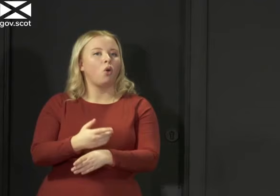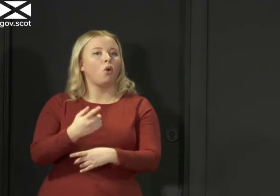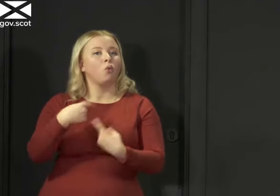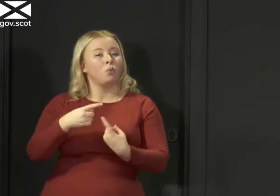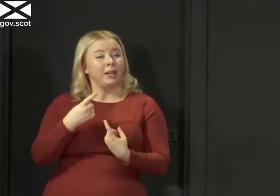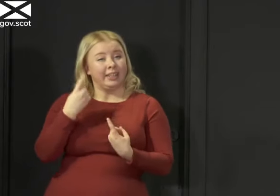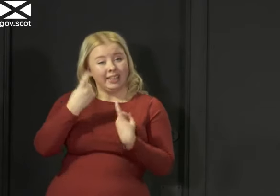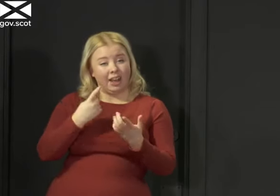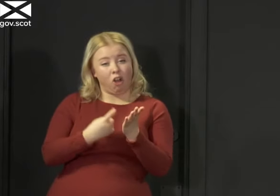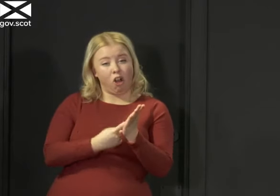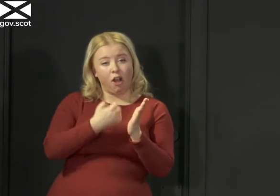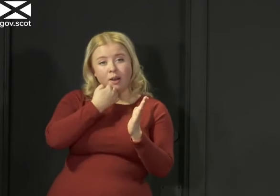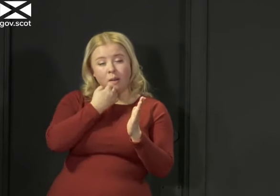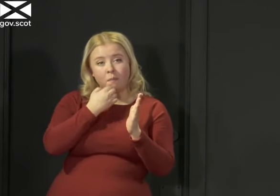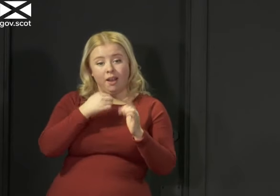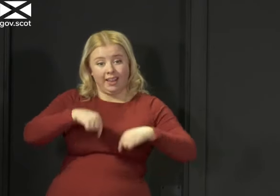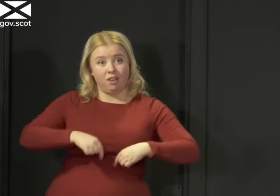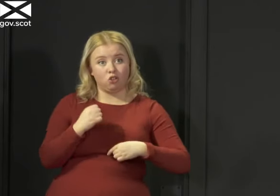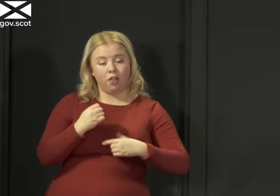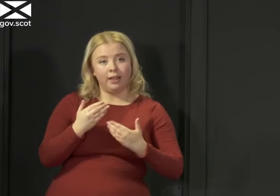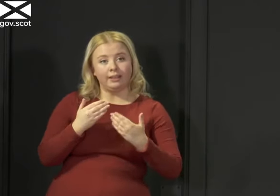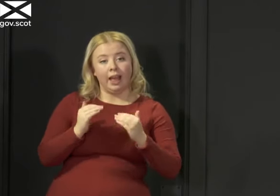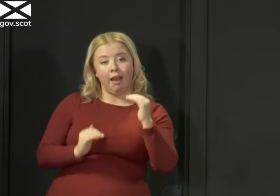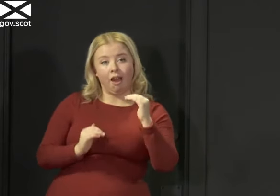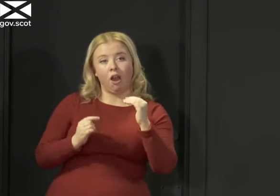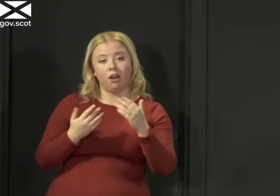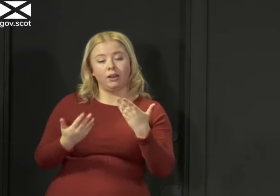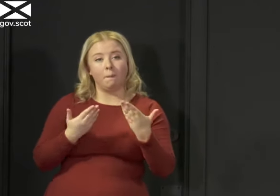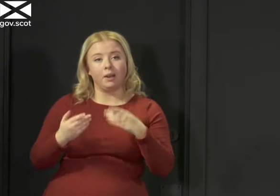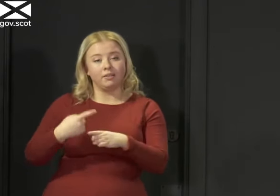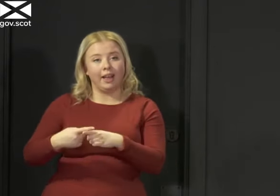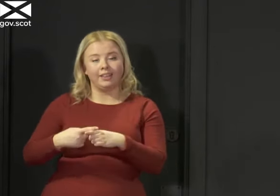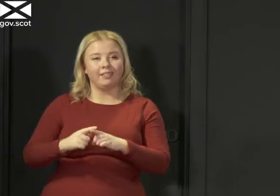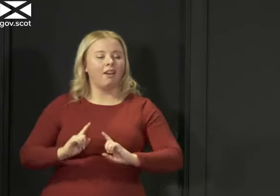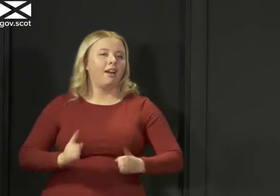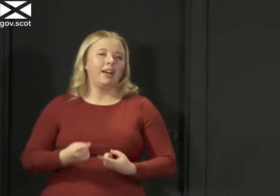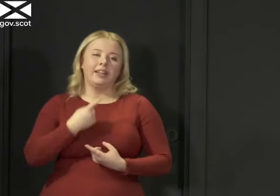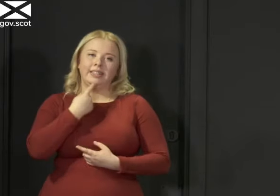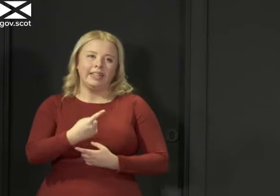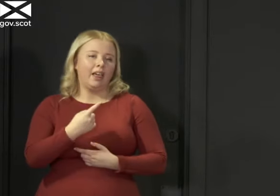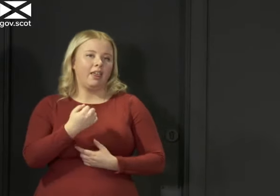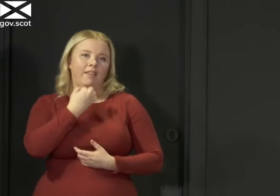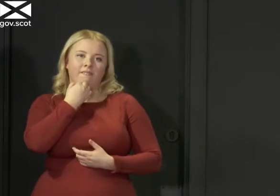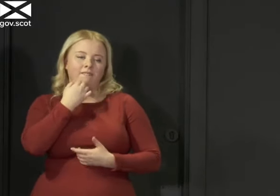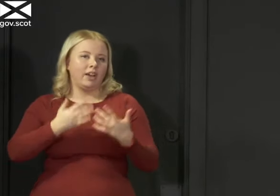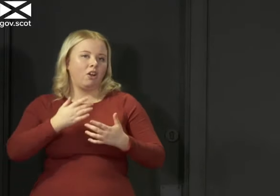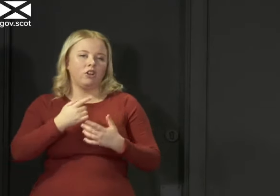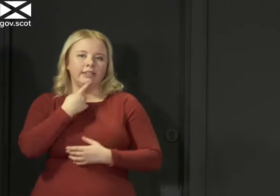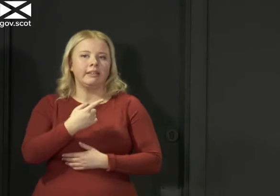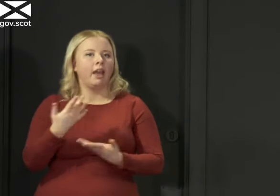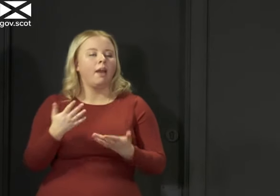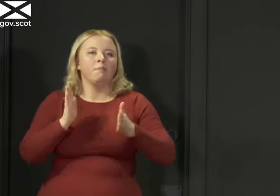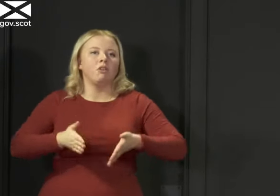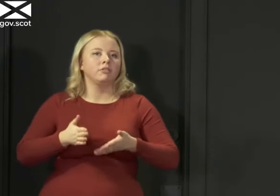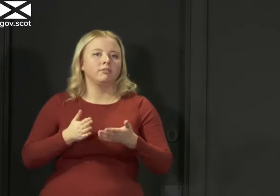number might be a bit higher. I'm not going to cite figures right now if it's got to be X hundred or X